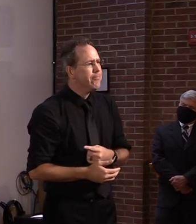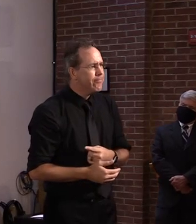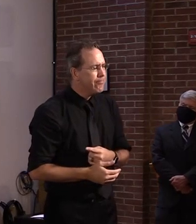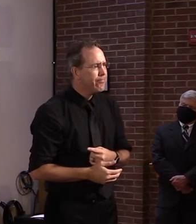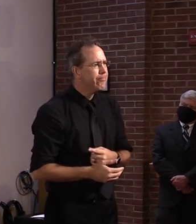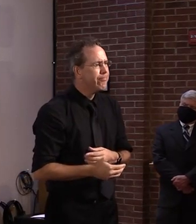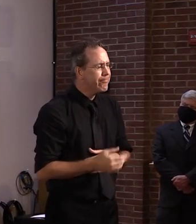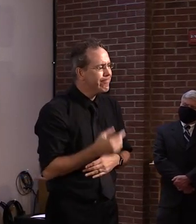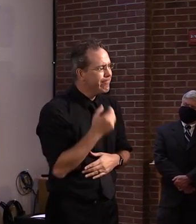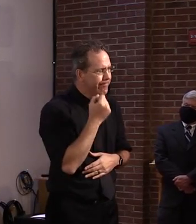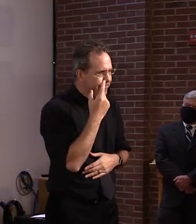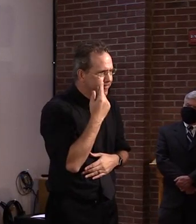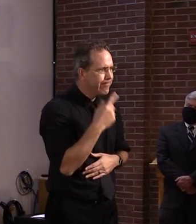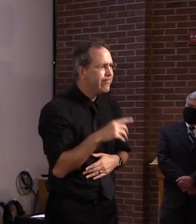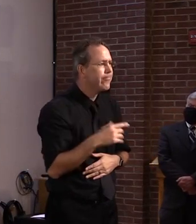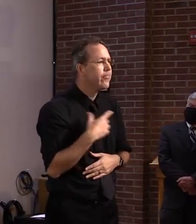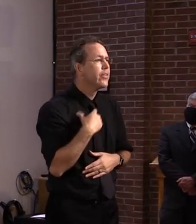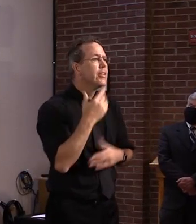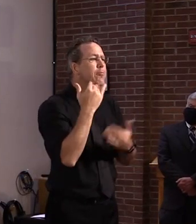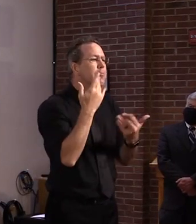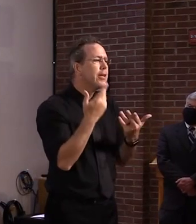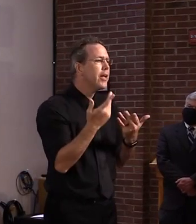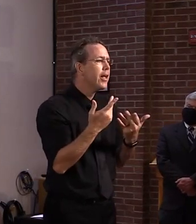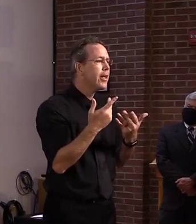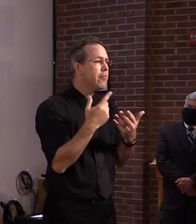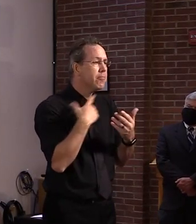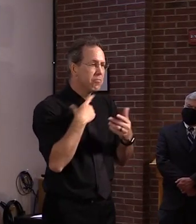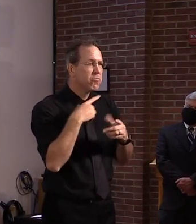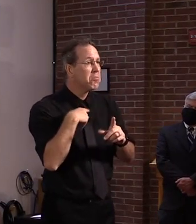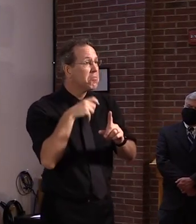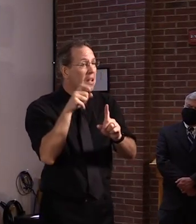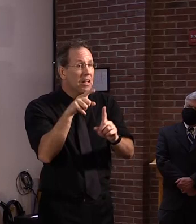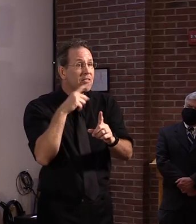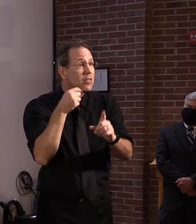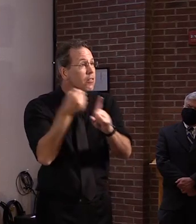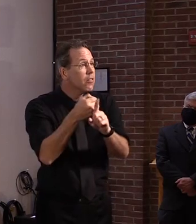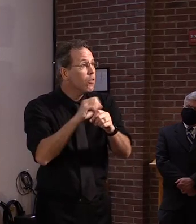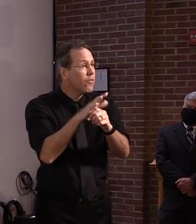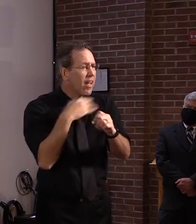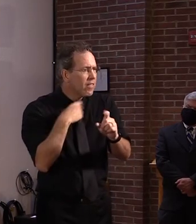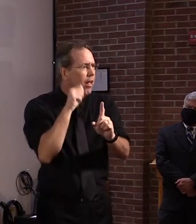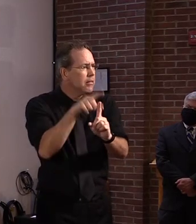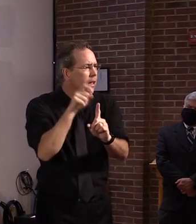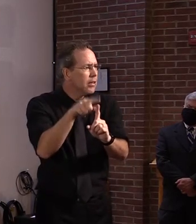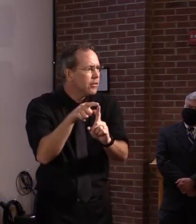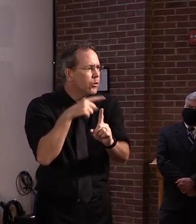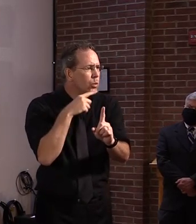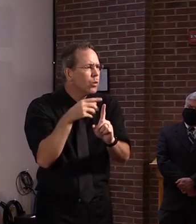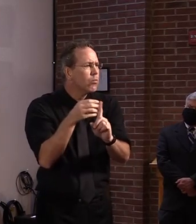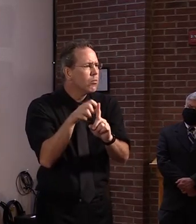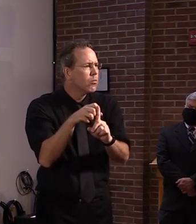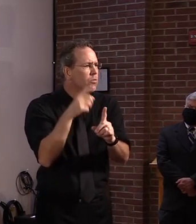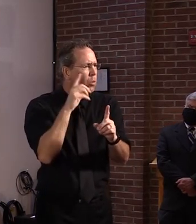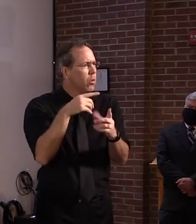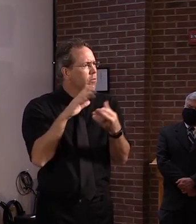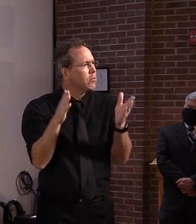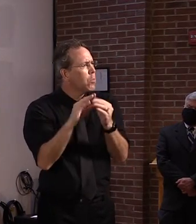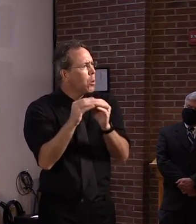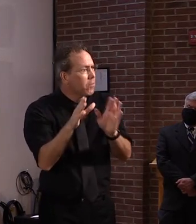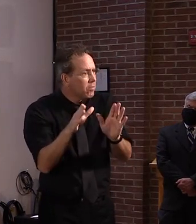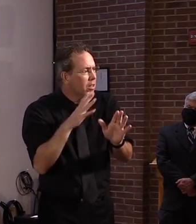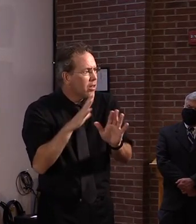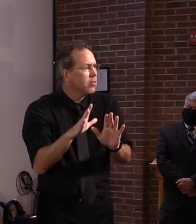return. But small numbers of students, predominantly students coming from harder zones